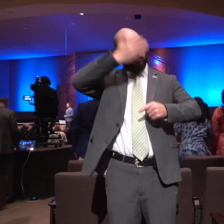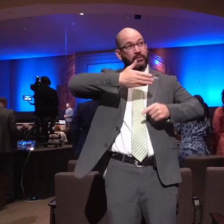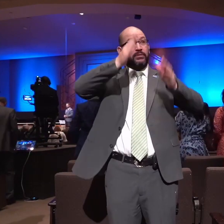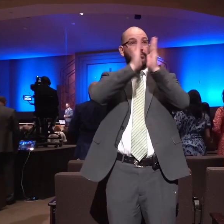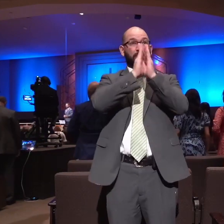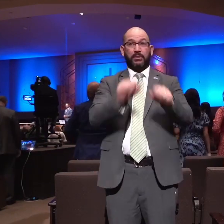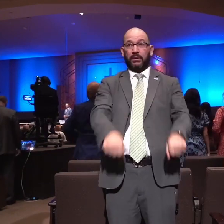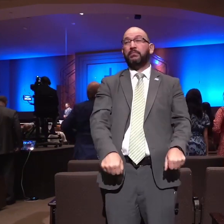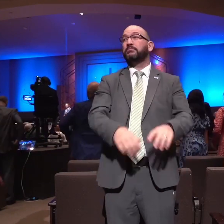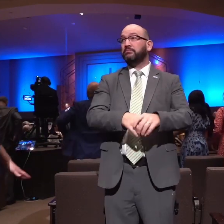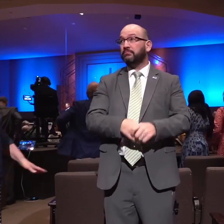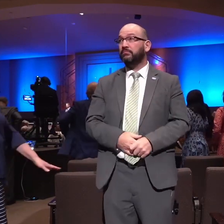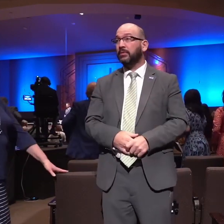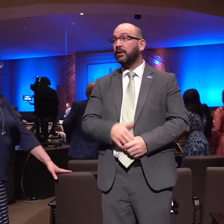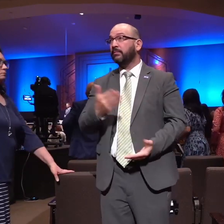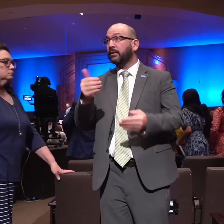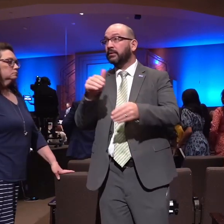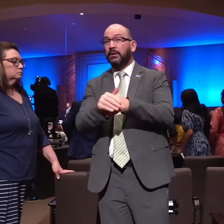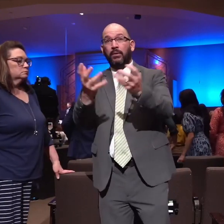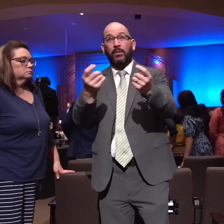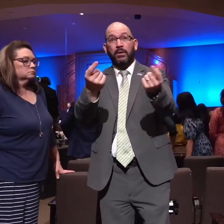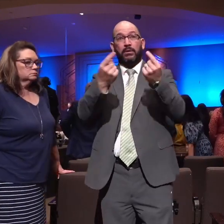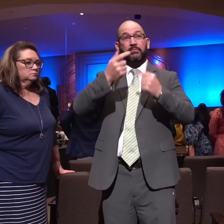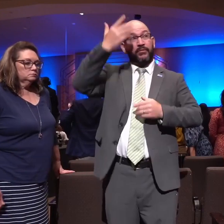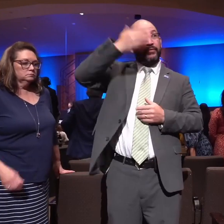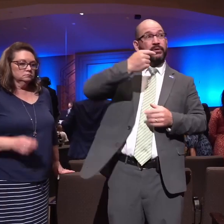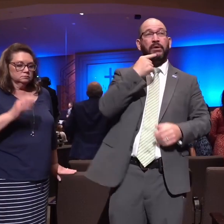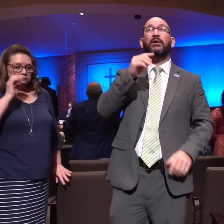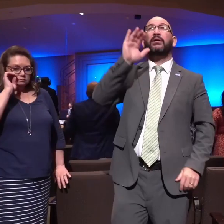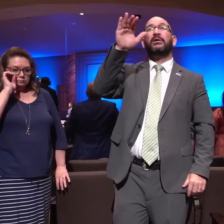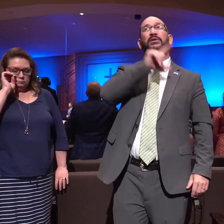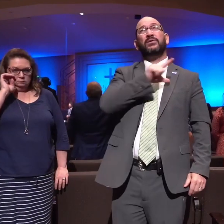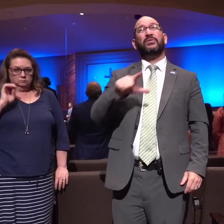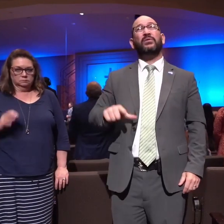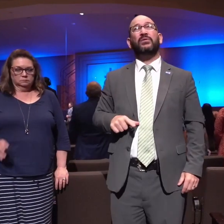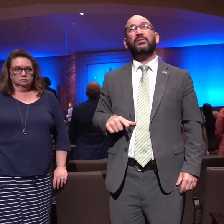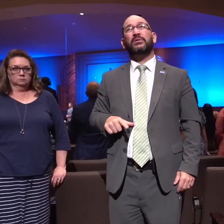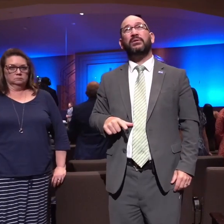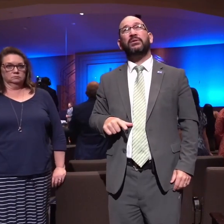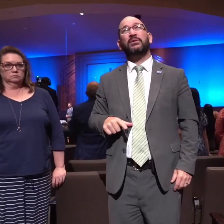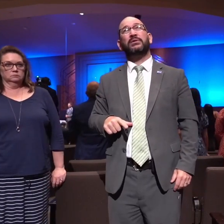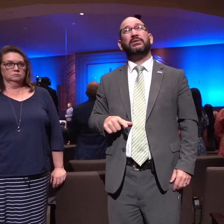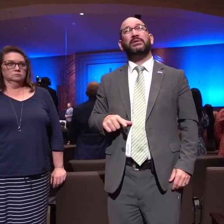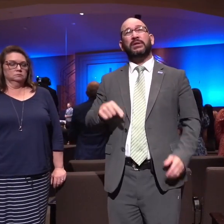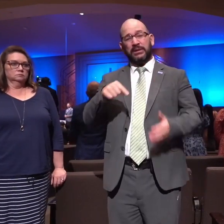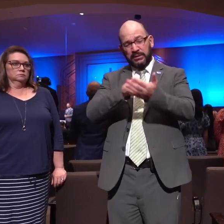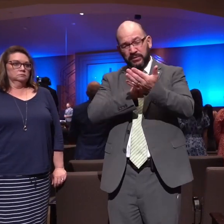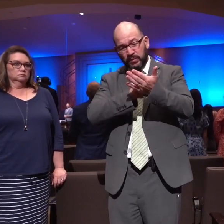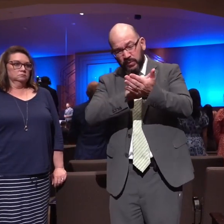perhaps tonight you want to come you just say lord as i go into this week as i go into this fall